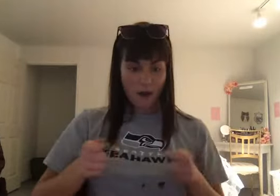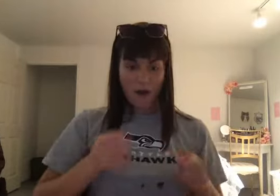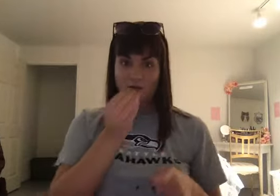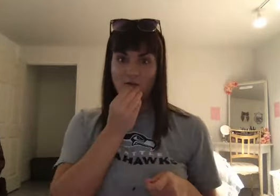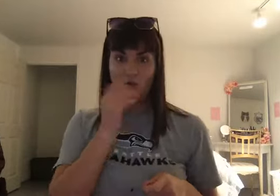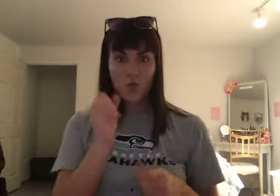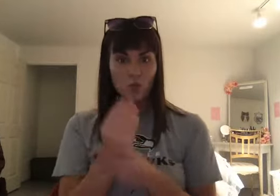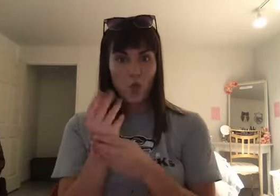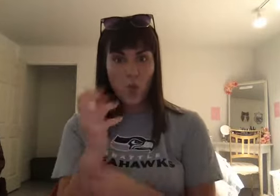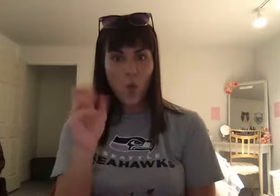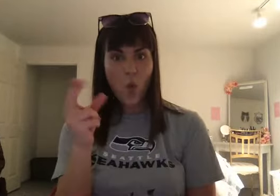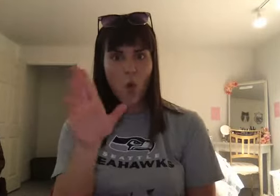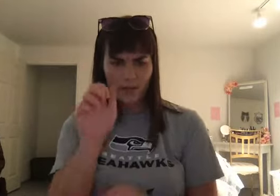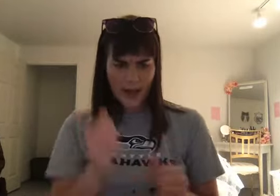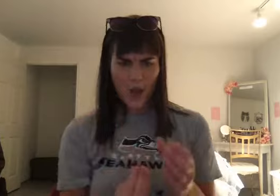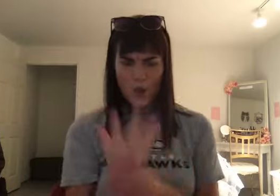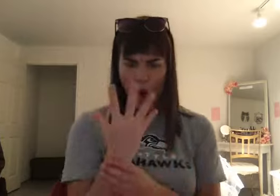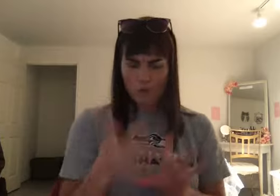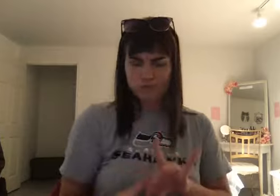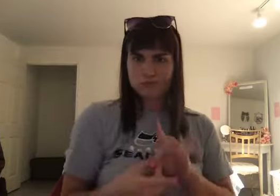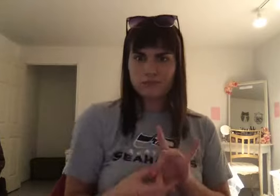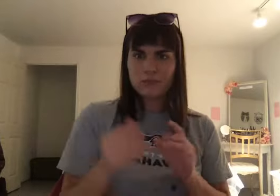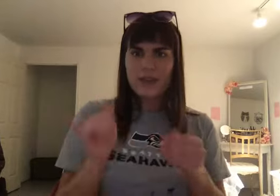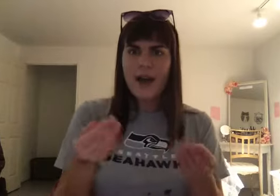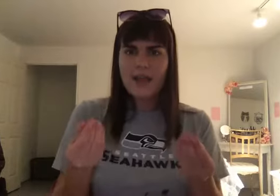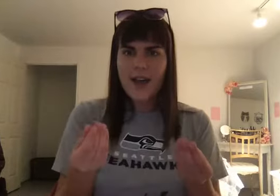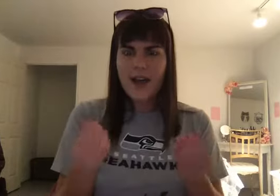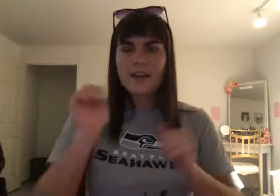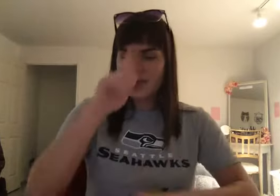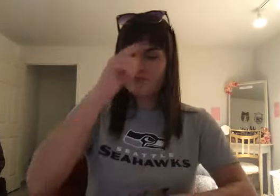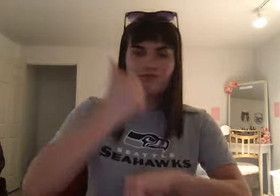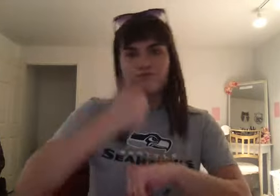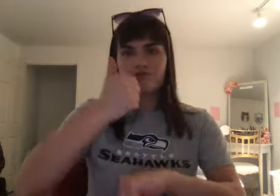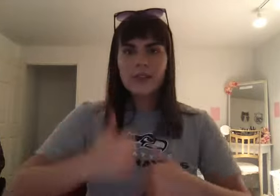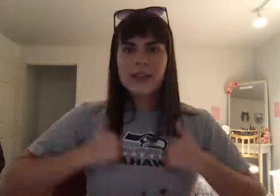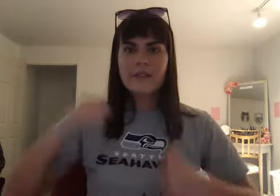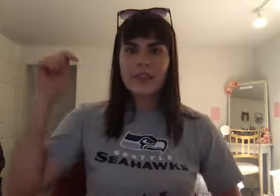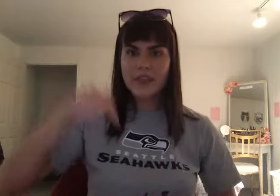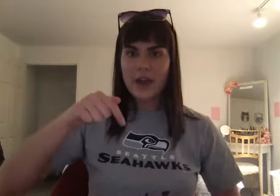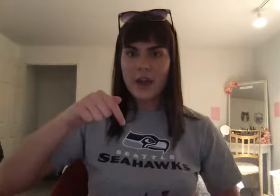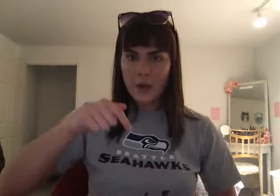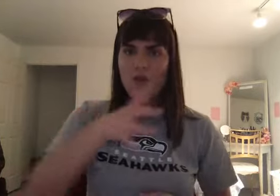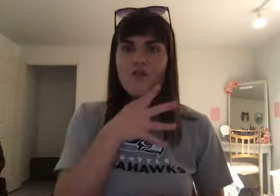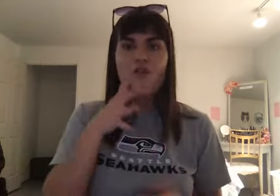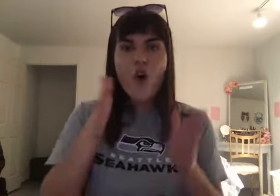be tied to this land. So they now are going to build permanent dwellings. They are now going to become farmers more so than